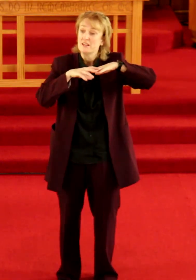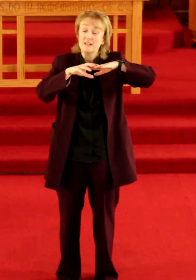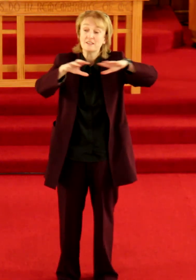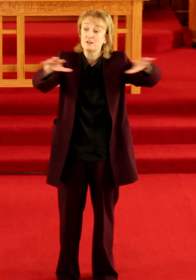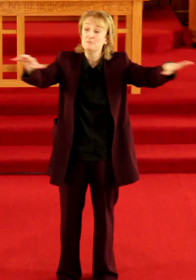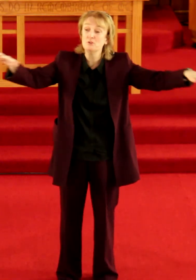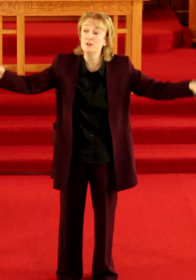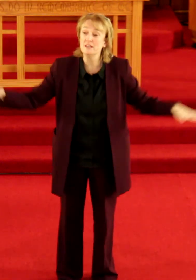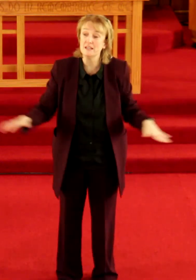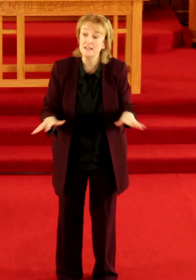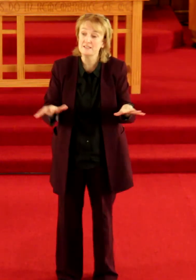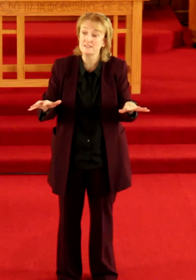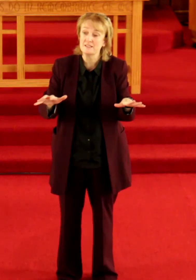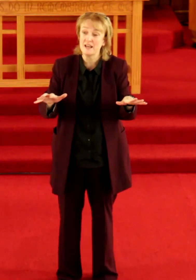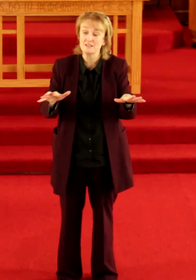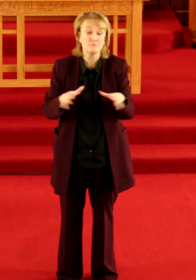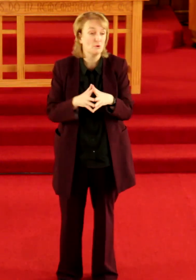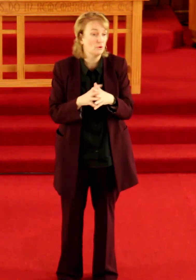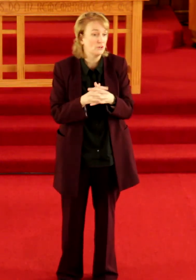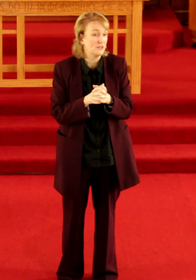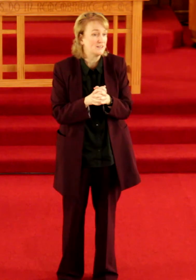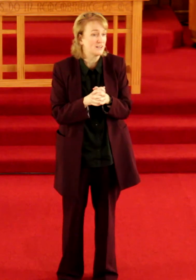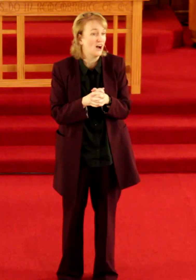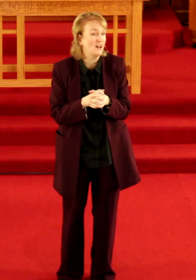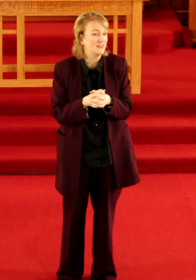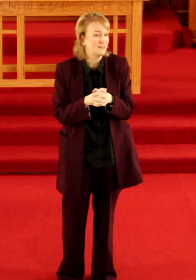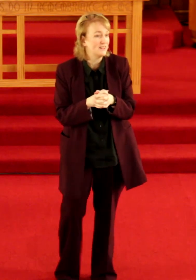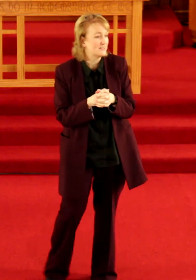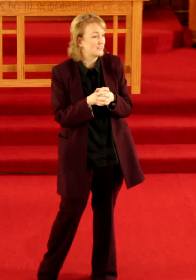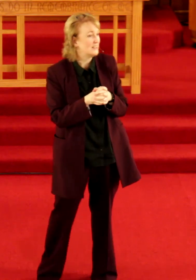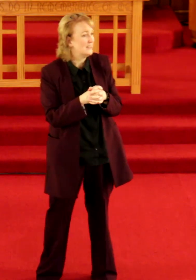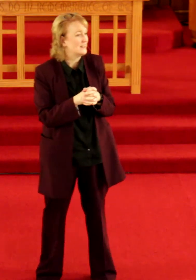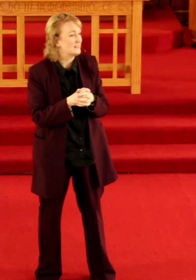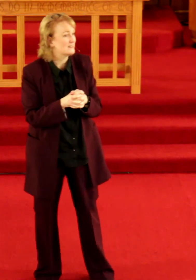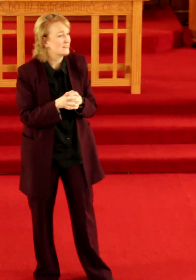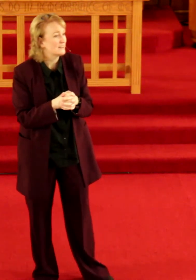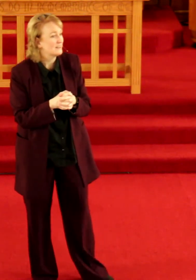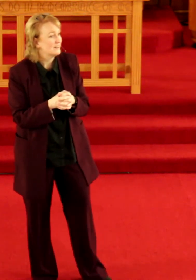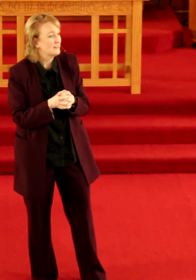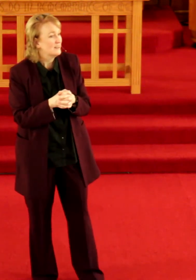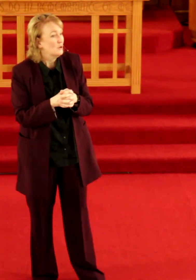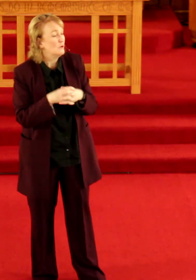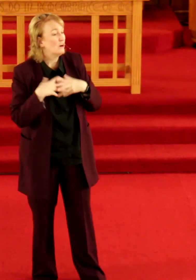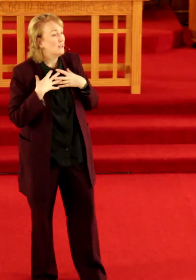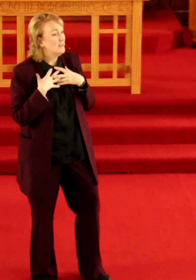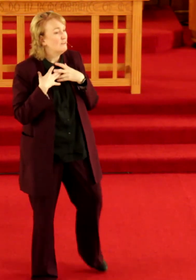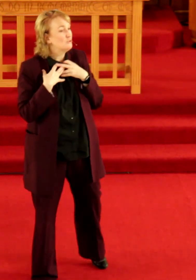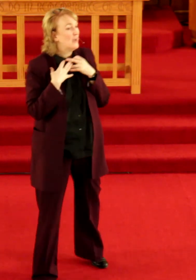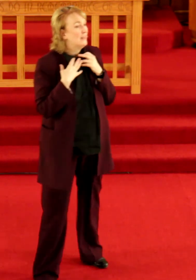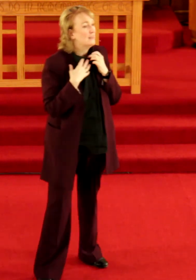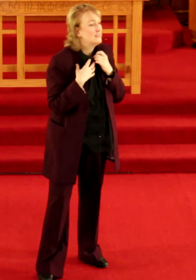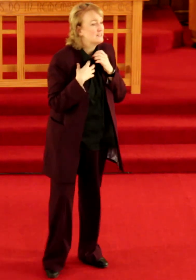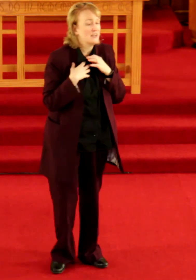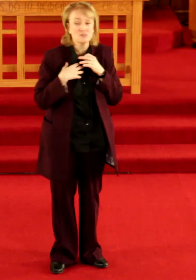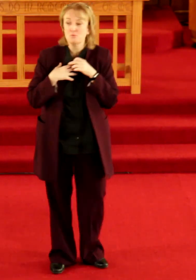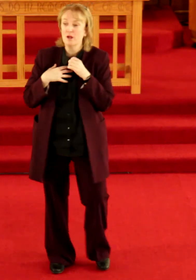that the community isn't as important as God thinks it is when our individuality says well